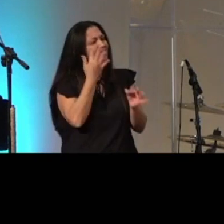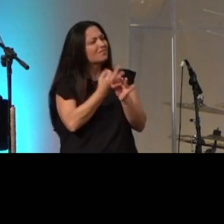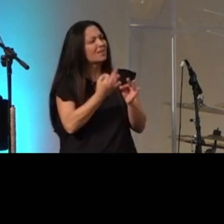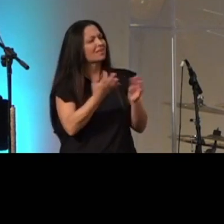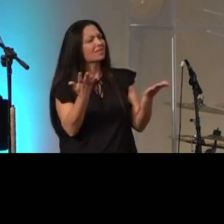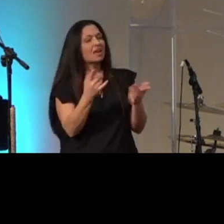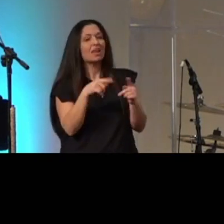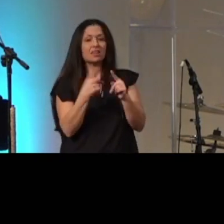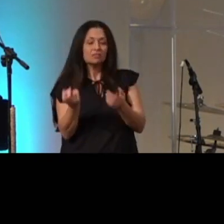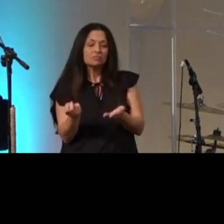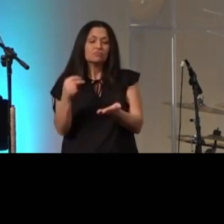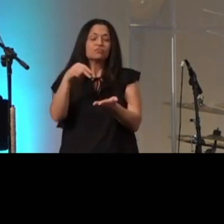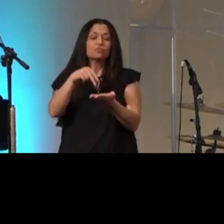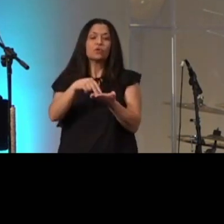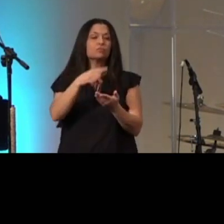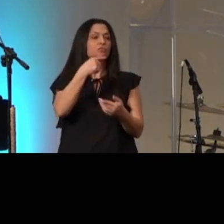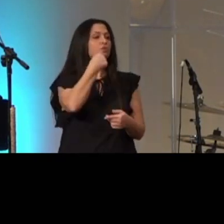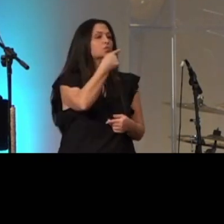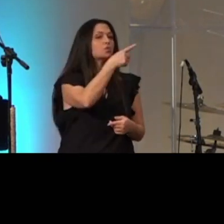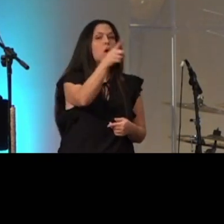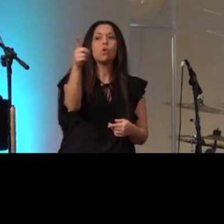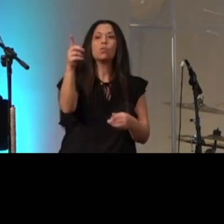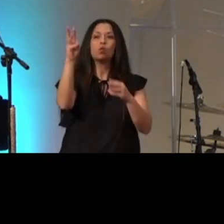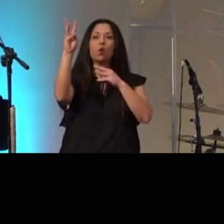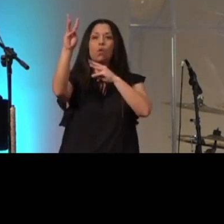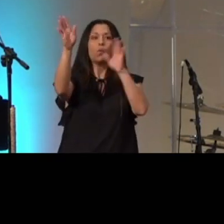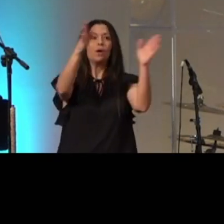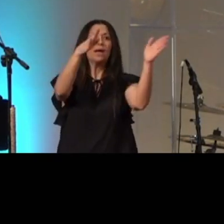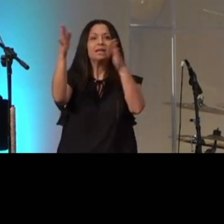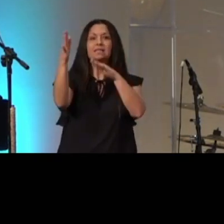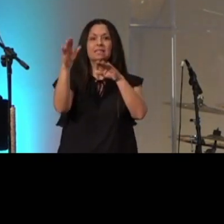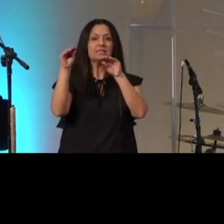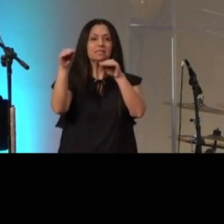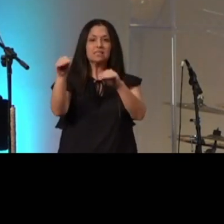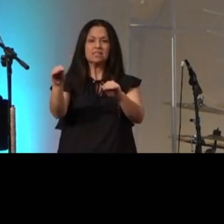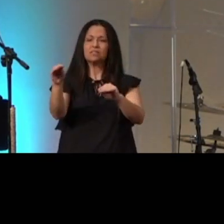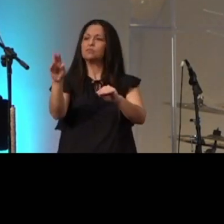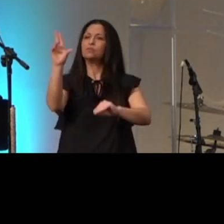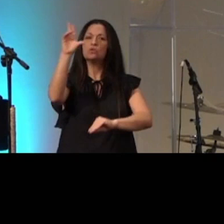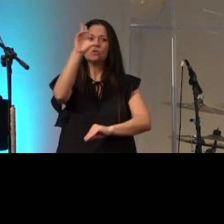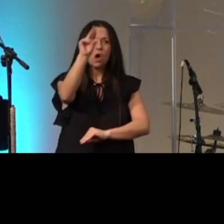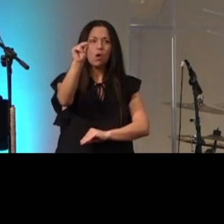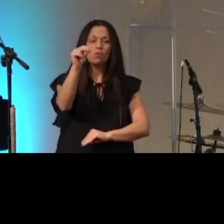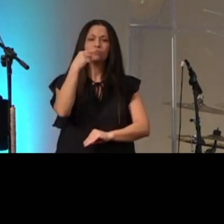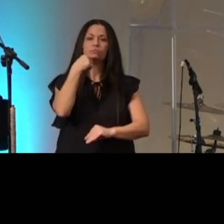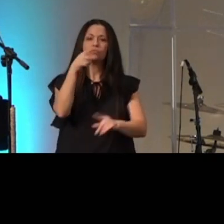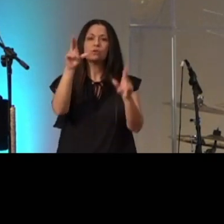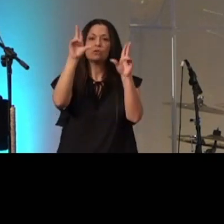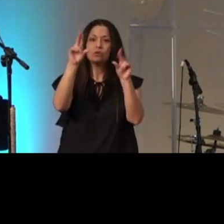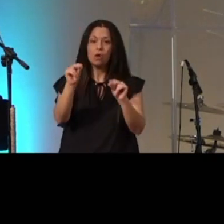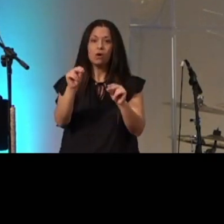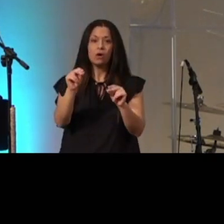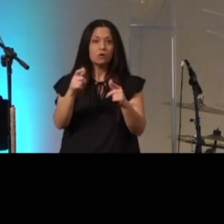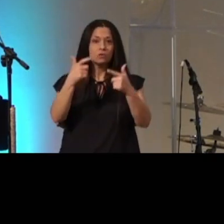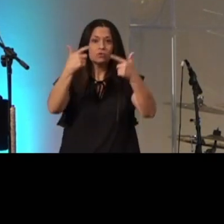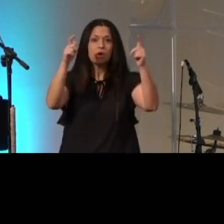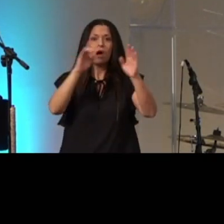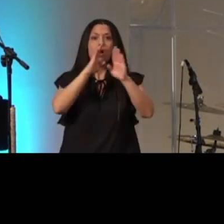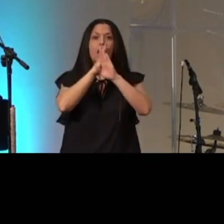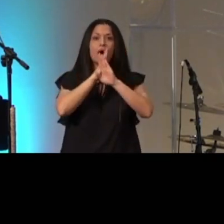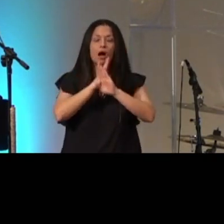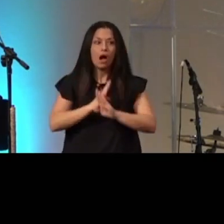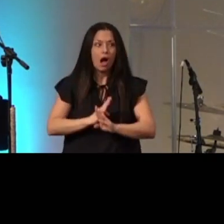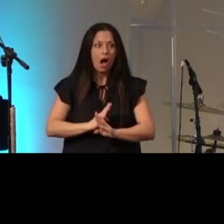he rose and rebuked the winds and the sea and there was a great calm and the men marveled saying